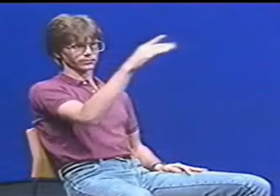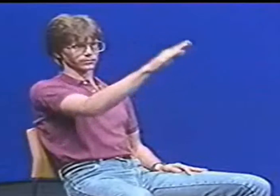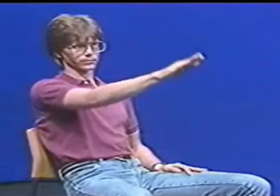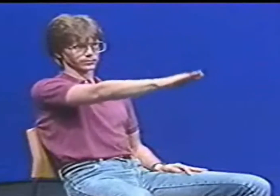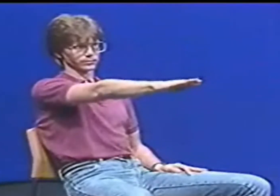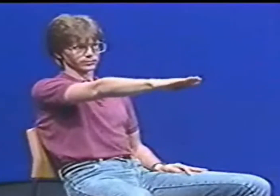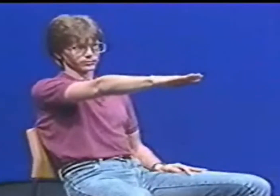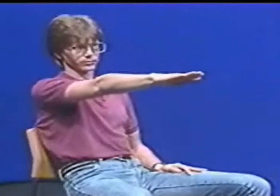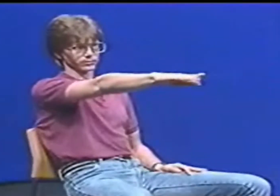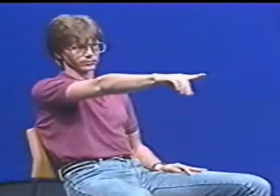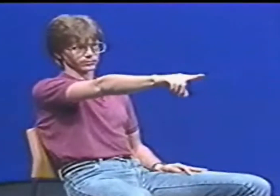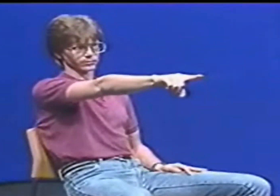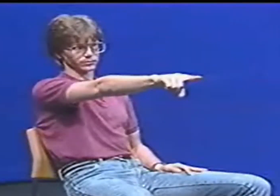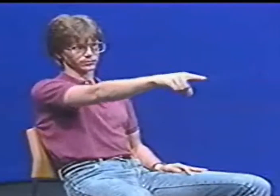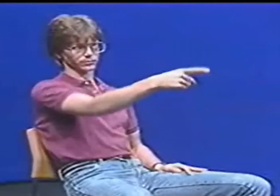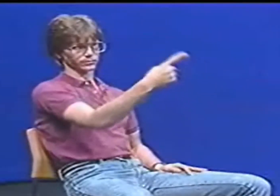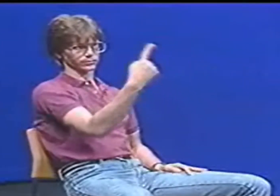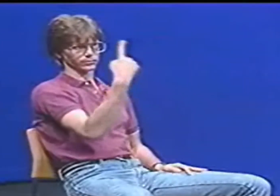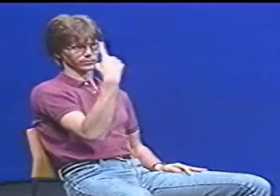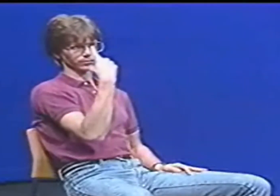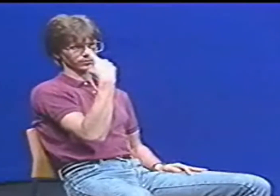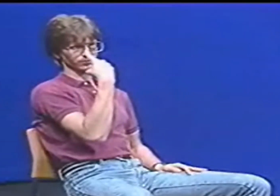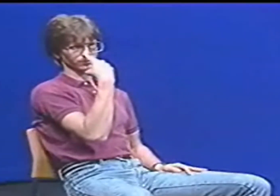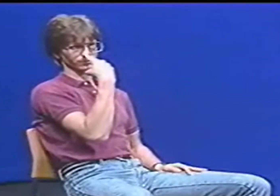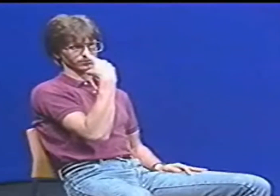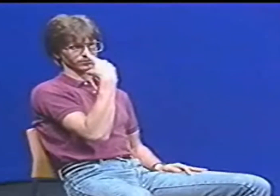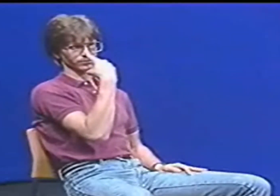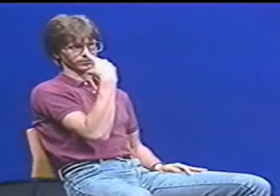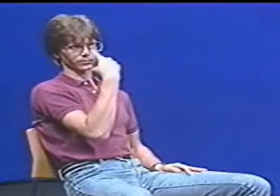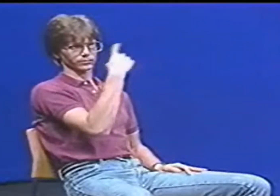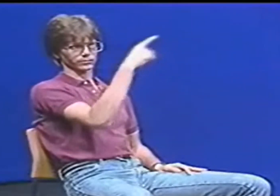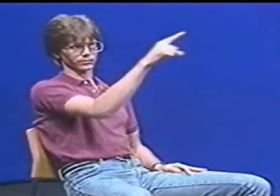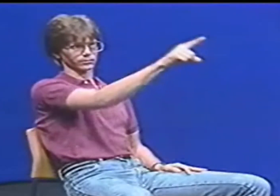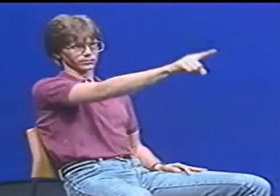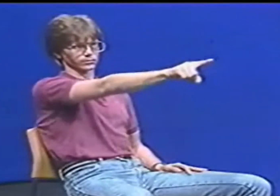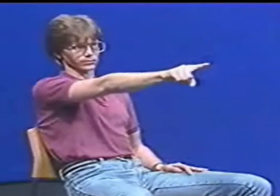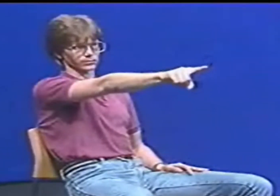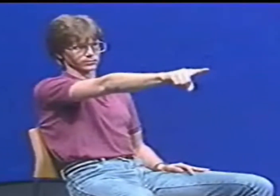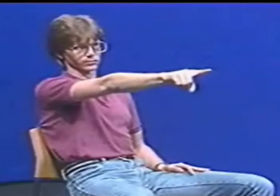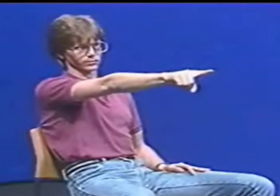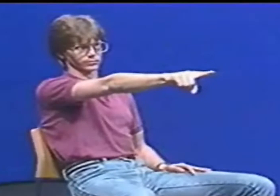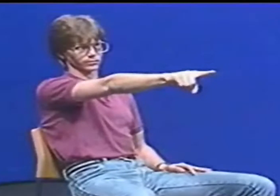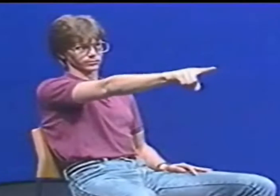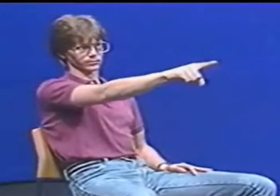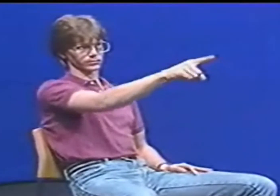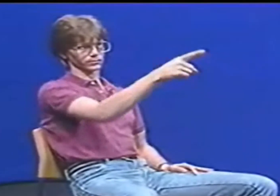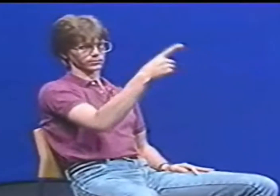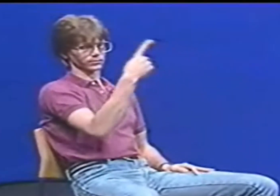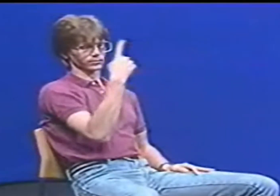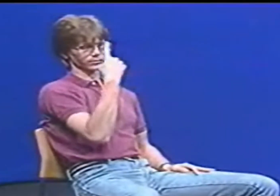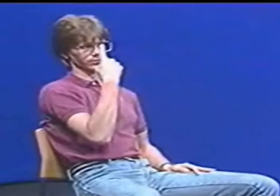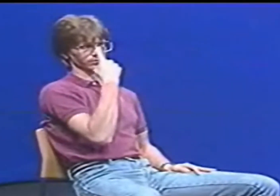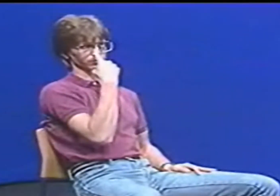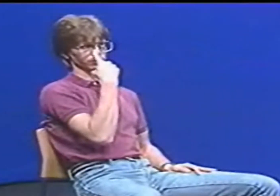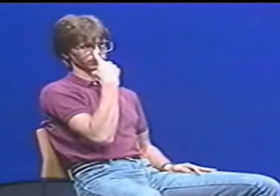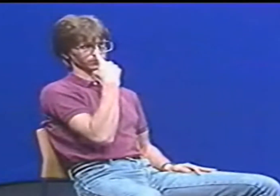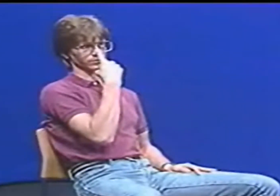In this patient who has had a traumatic hemorrhage involving one side of his cerebellar white matter pathways, he has a normal function on the right side,